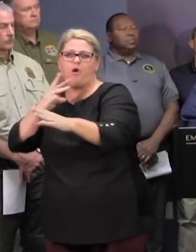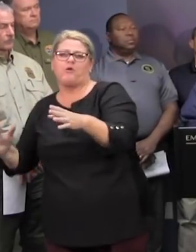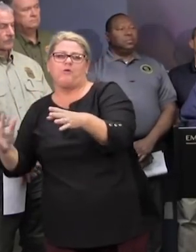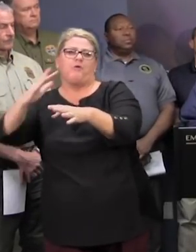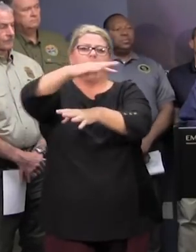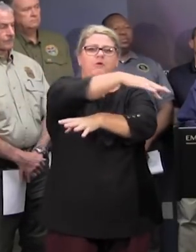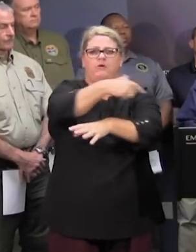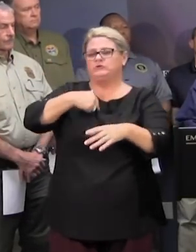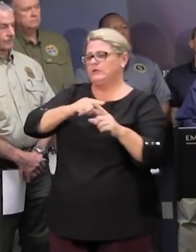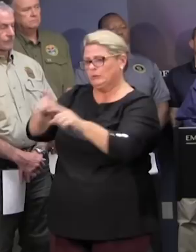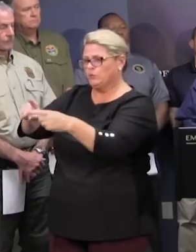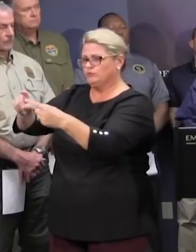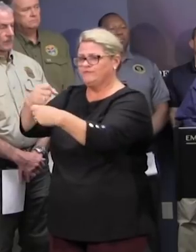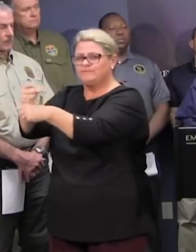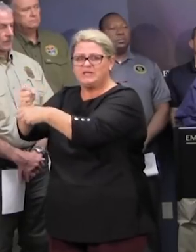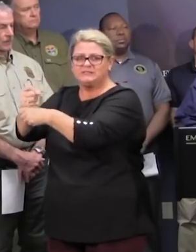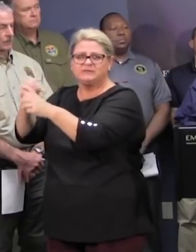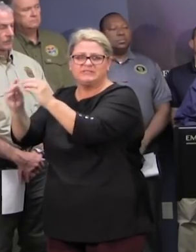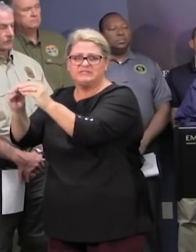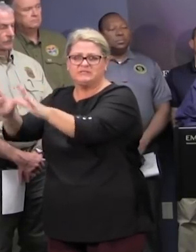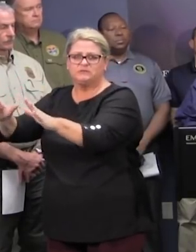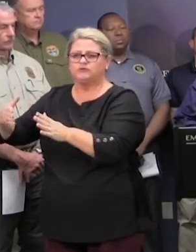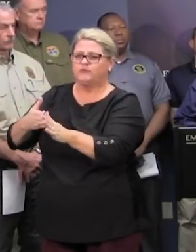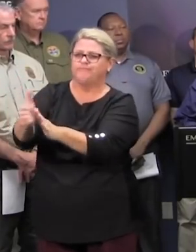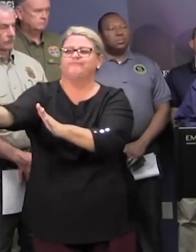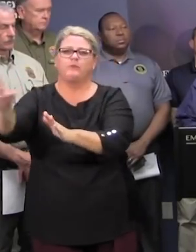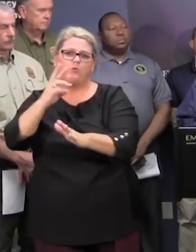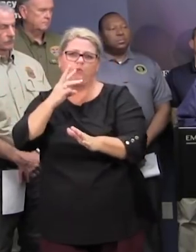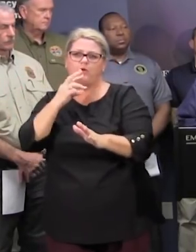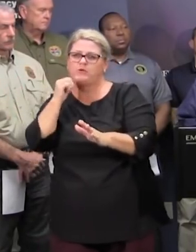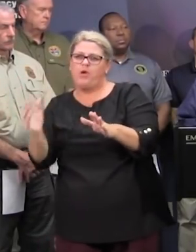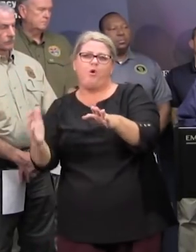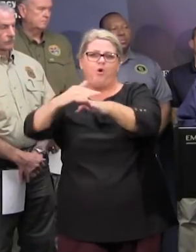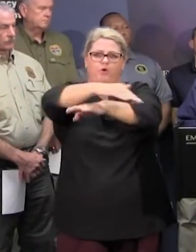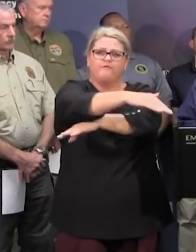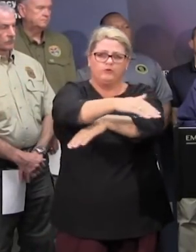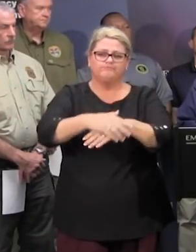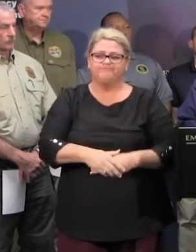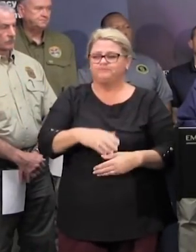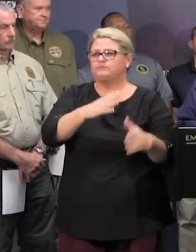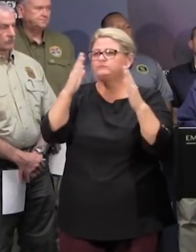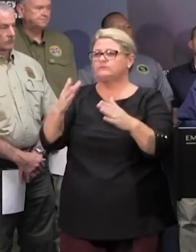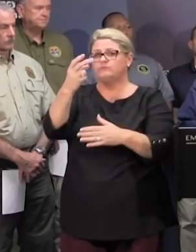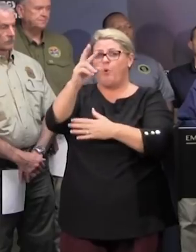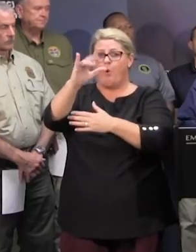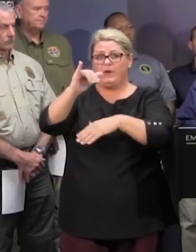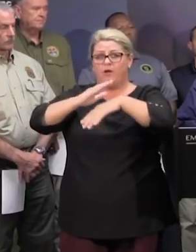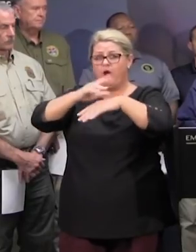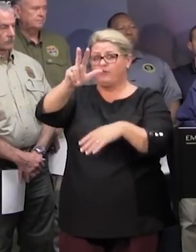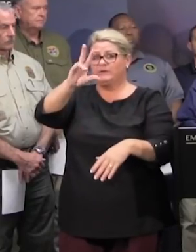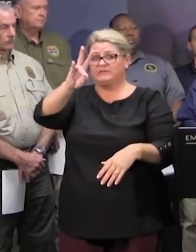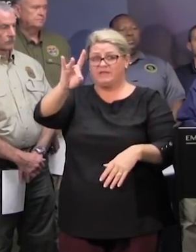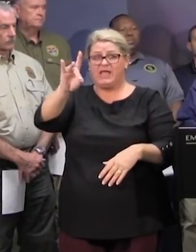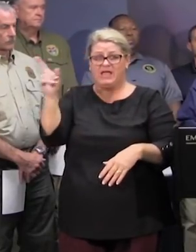keep that roadway open continuing on towards ori on 378 we